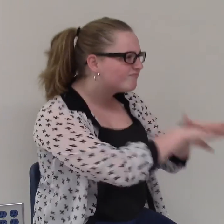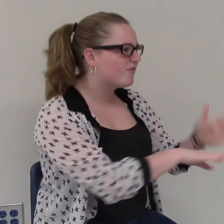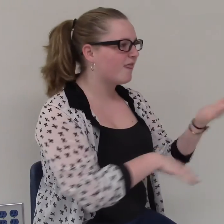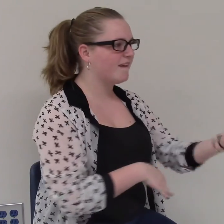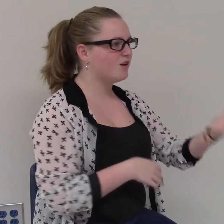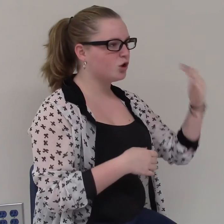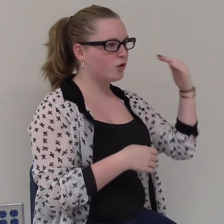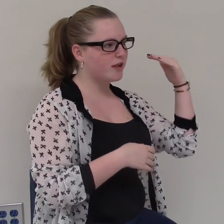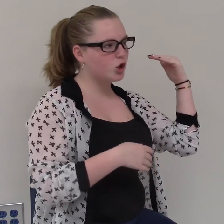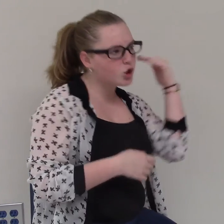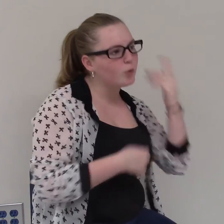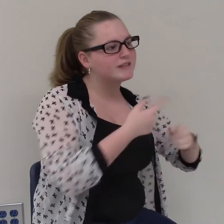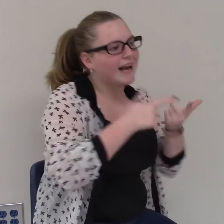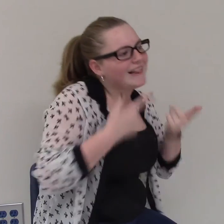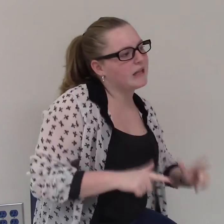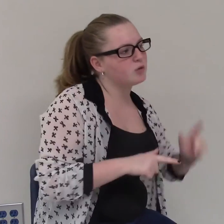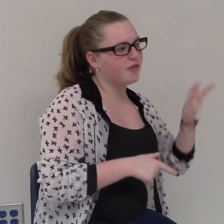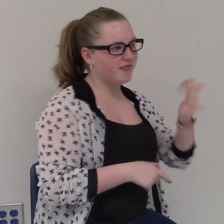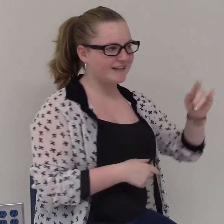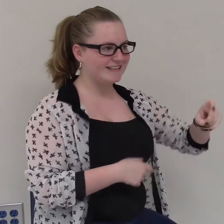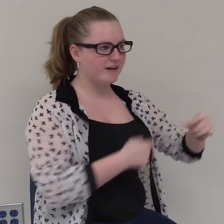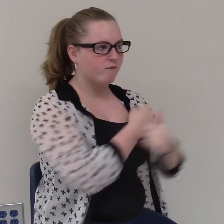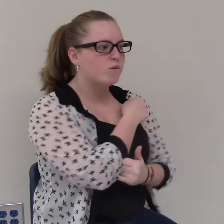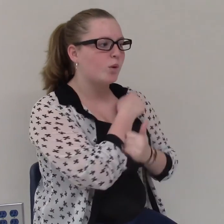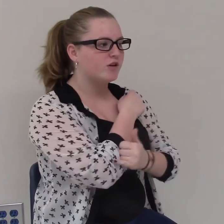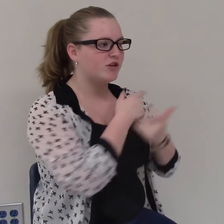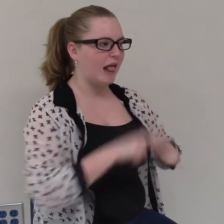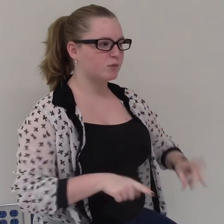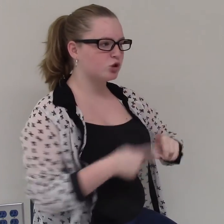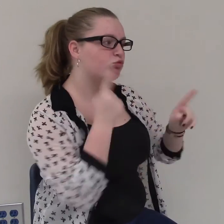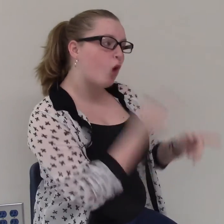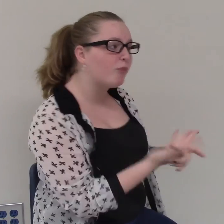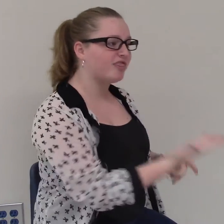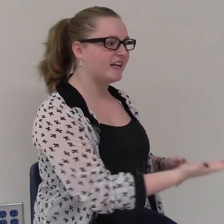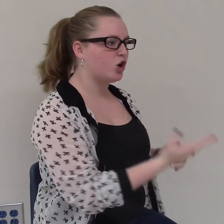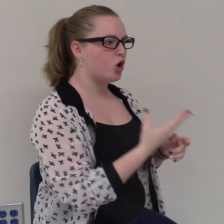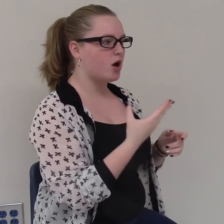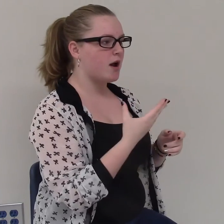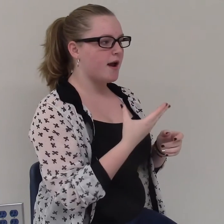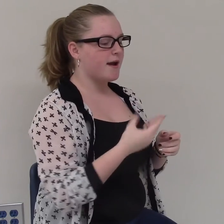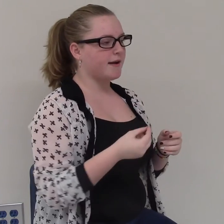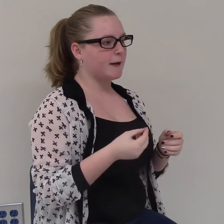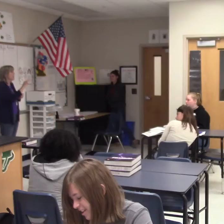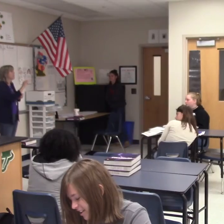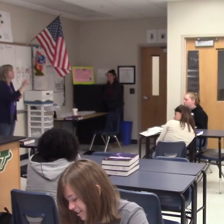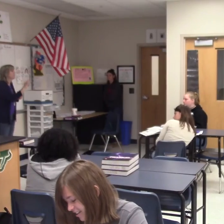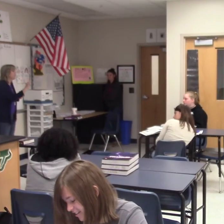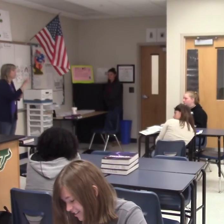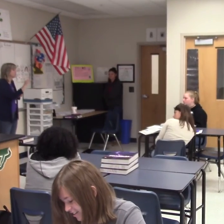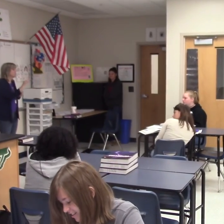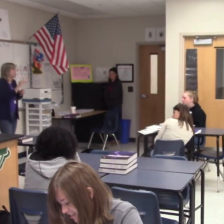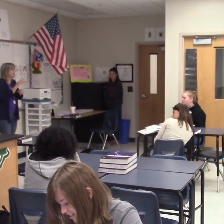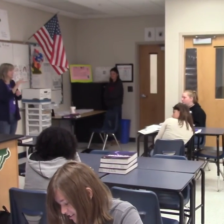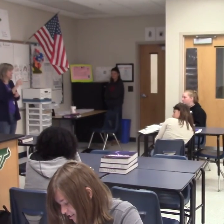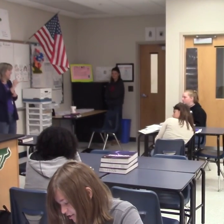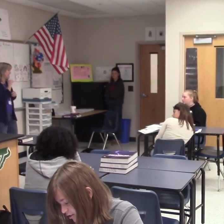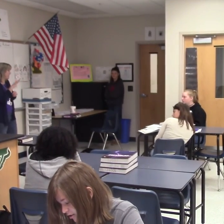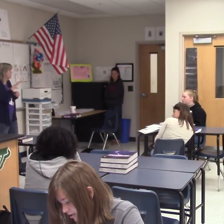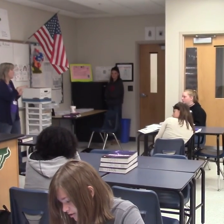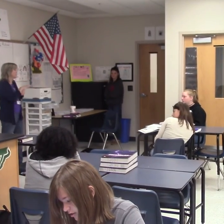people, they mingle there, but they all know sign language. They must know sign language. Samantha finishes by describing what it's